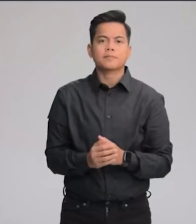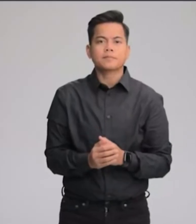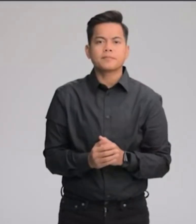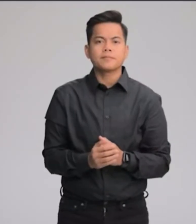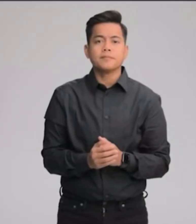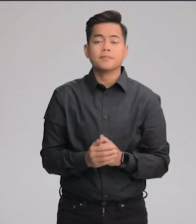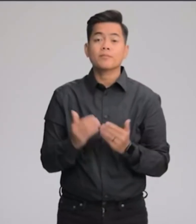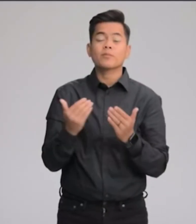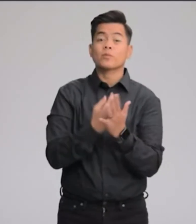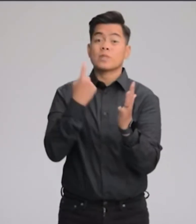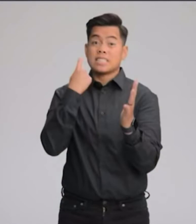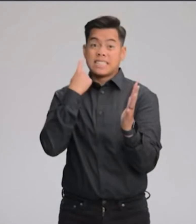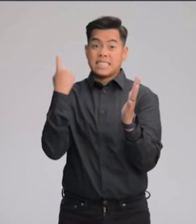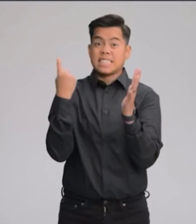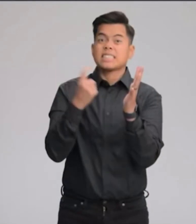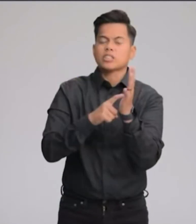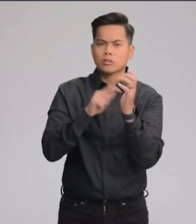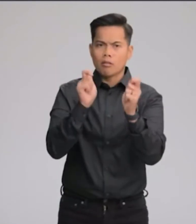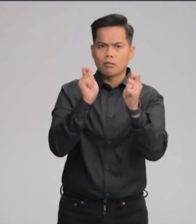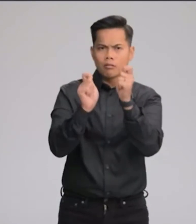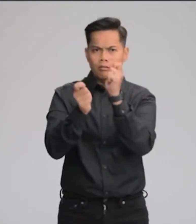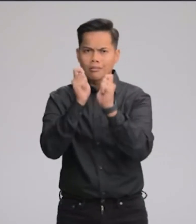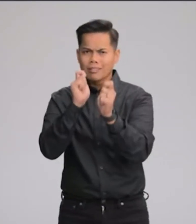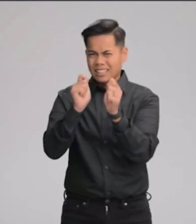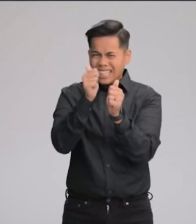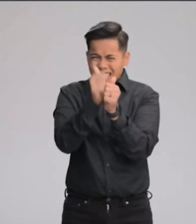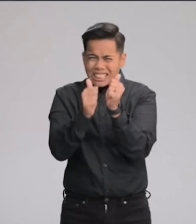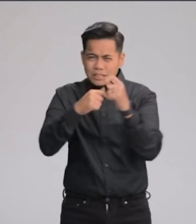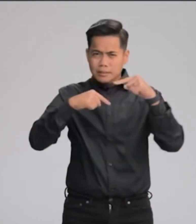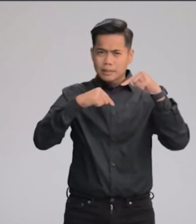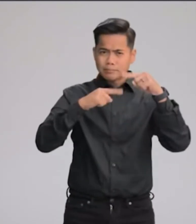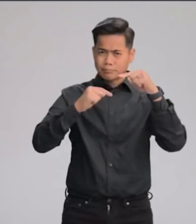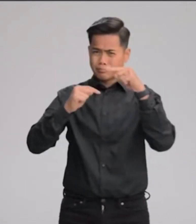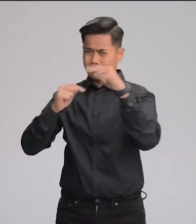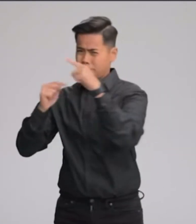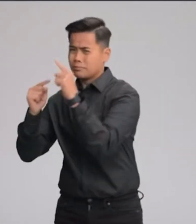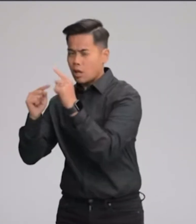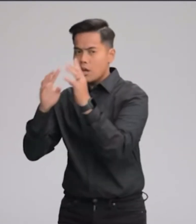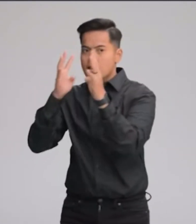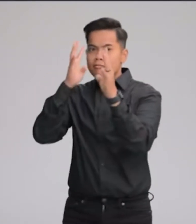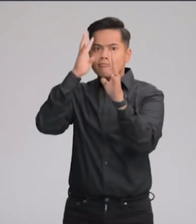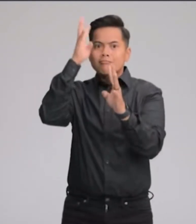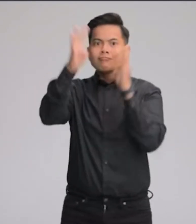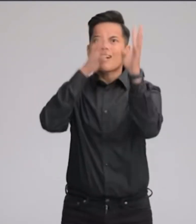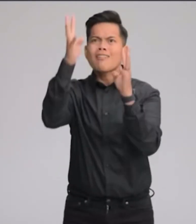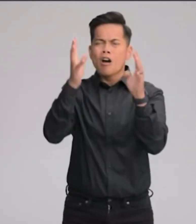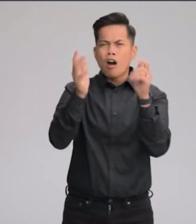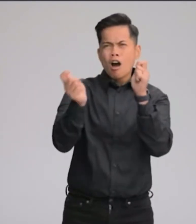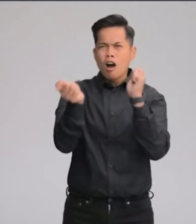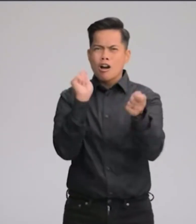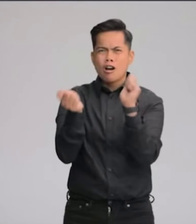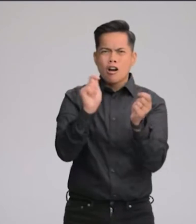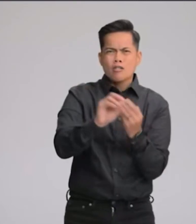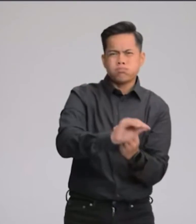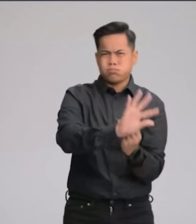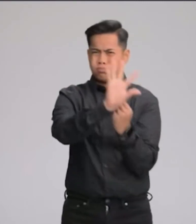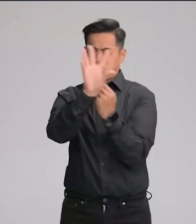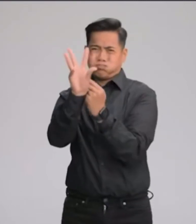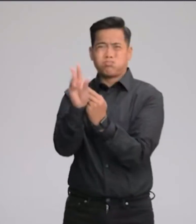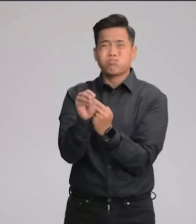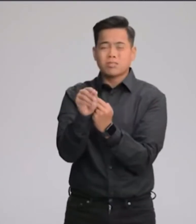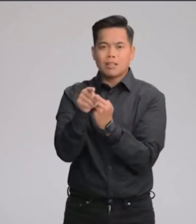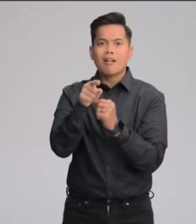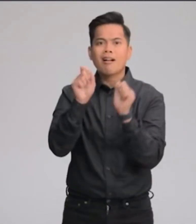The new sensor can optimize for detail, using each pixel individually, providing more creative